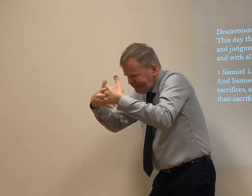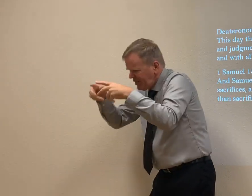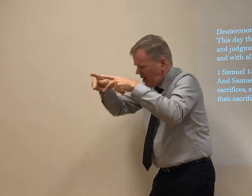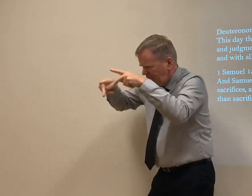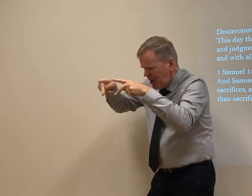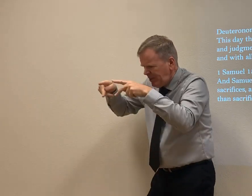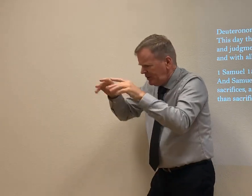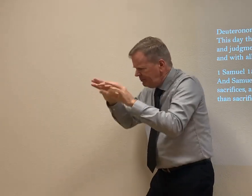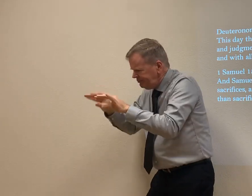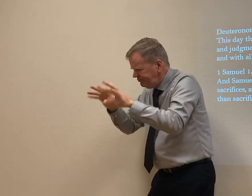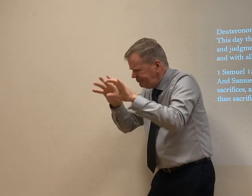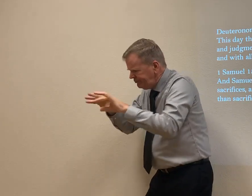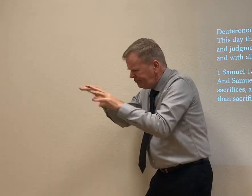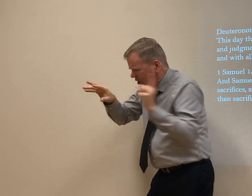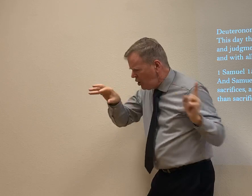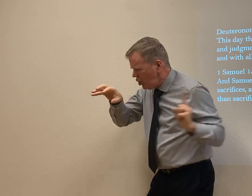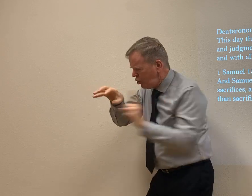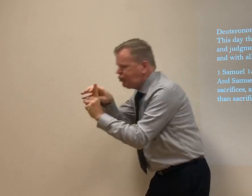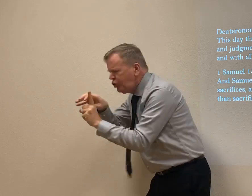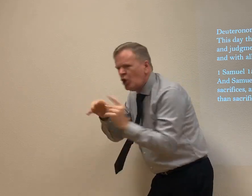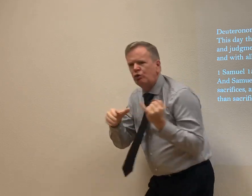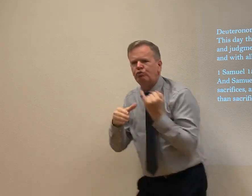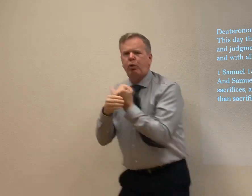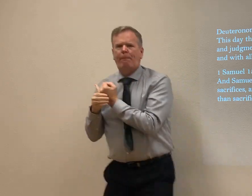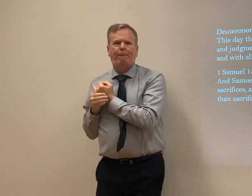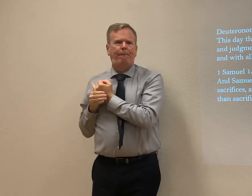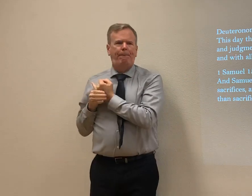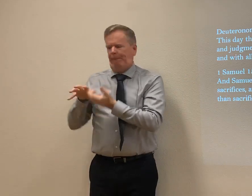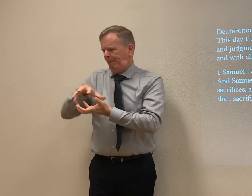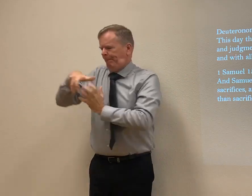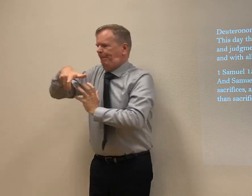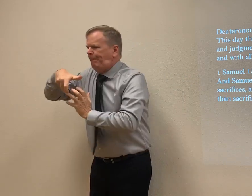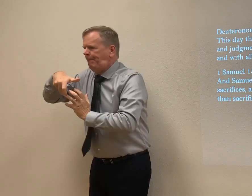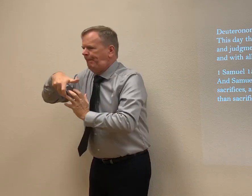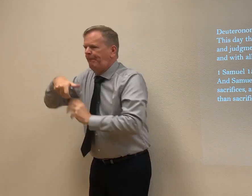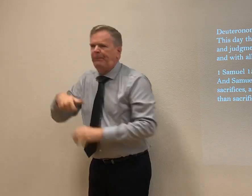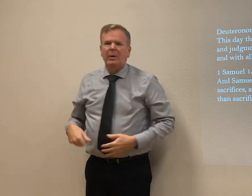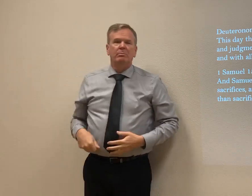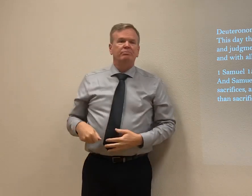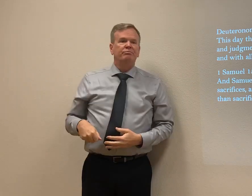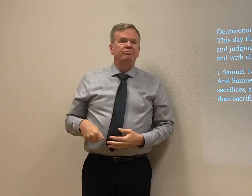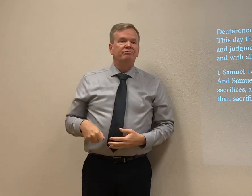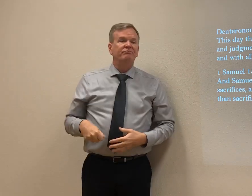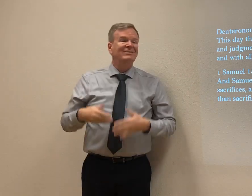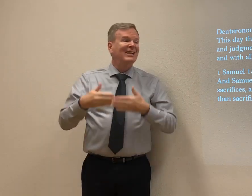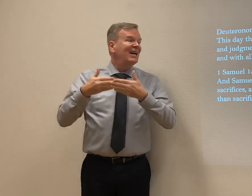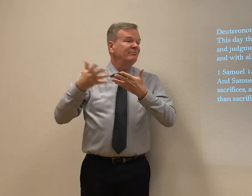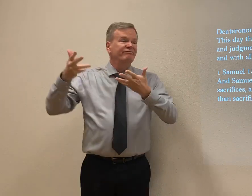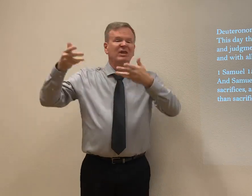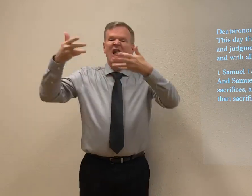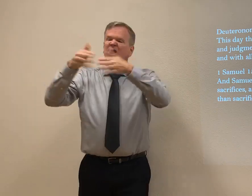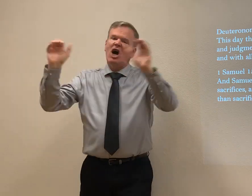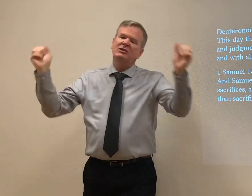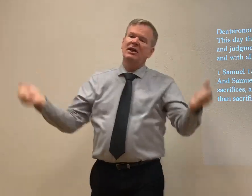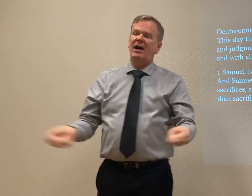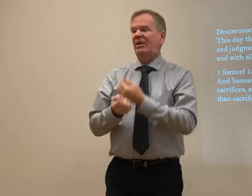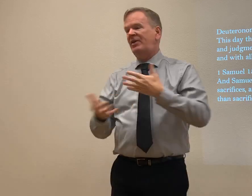your arrival. He's planning and preparing it for you. But what this pastor's assistant effectively has done is interrupted the process and lost everything.